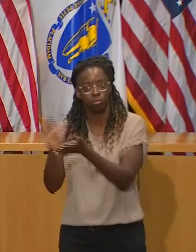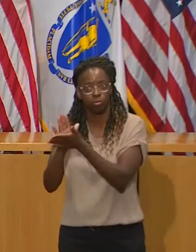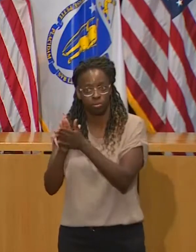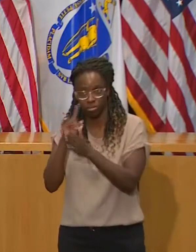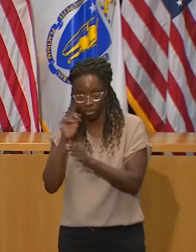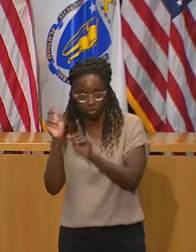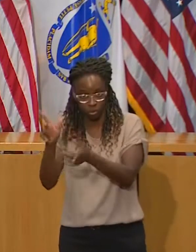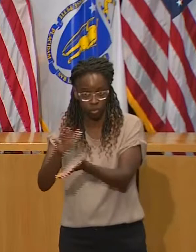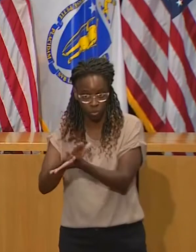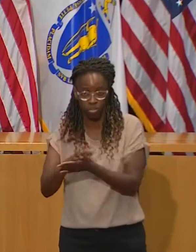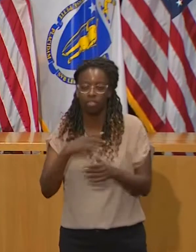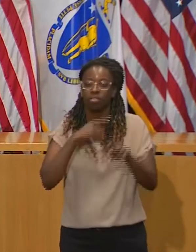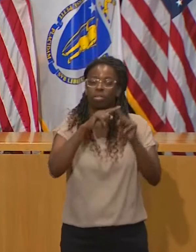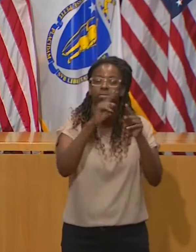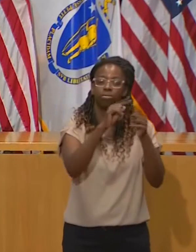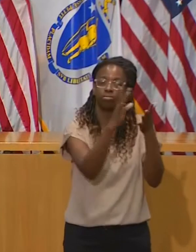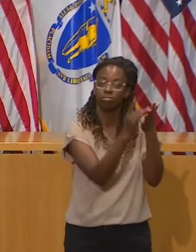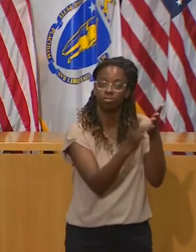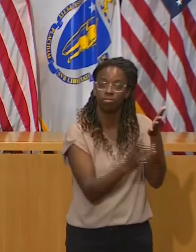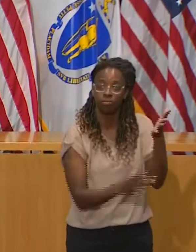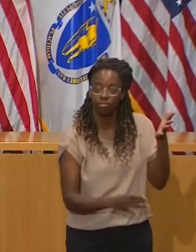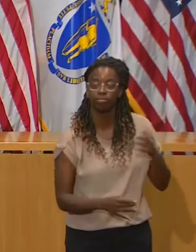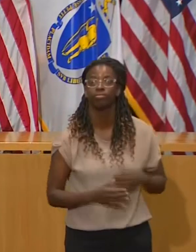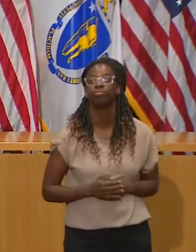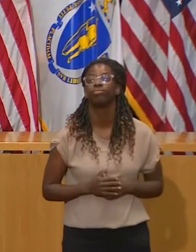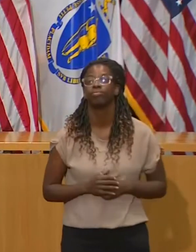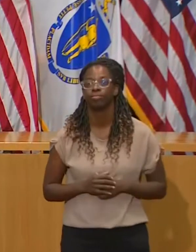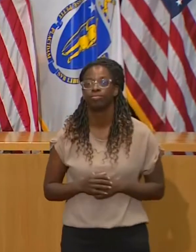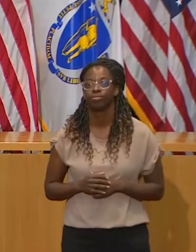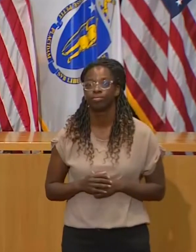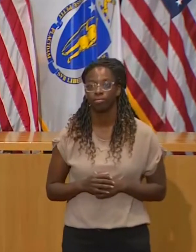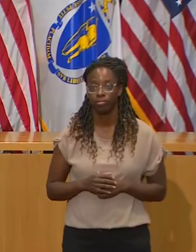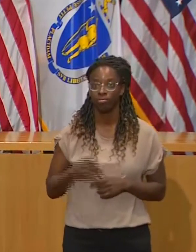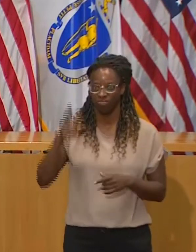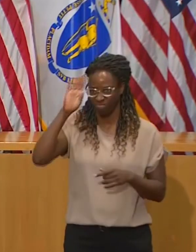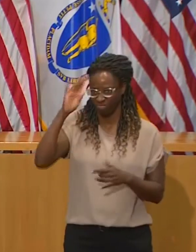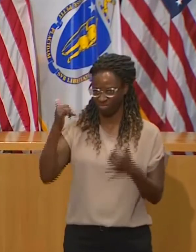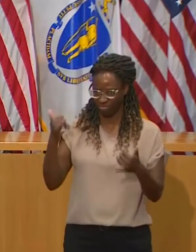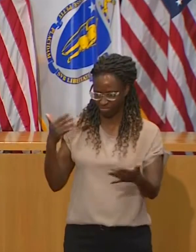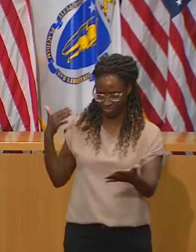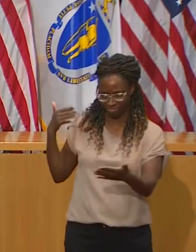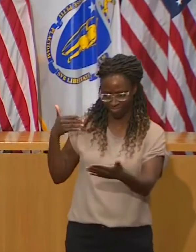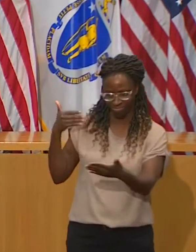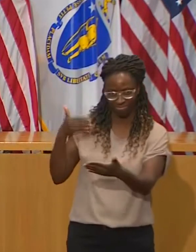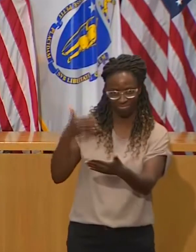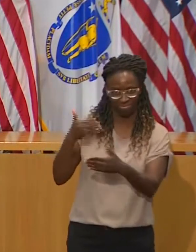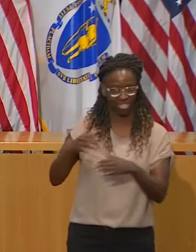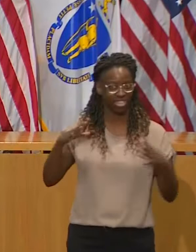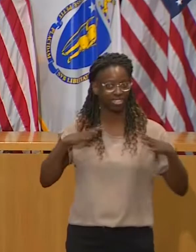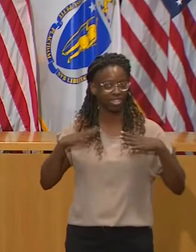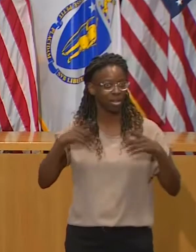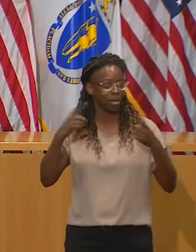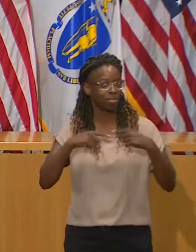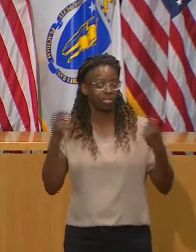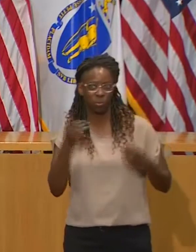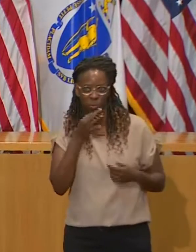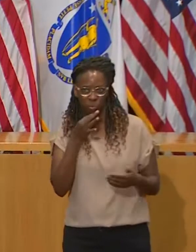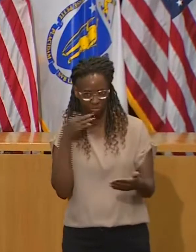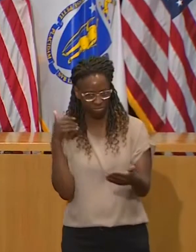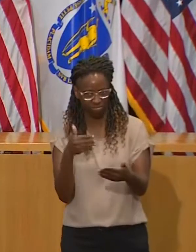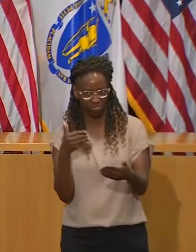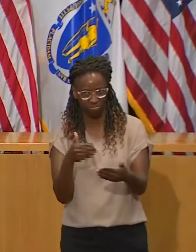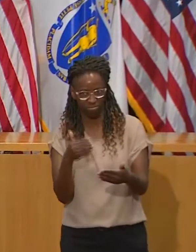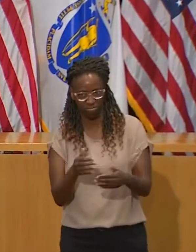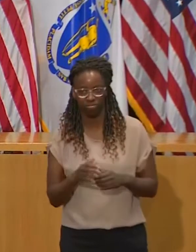As we head into this holiday season, as we move indoors, as our cases, as we said almost three weeks ago,